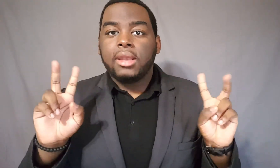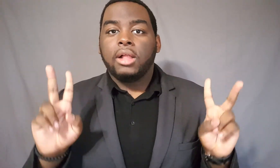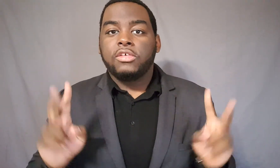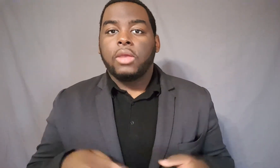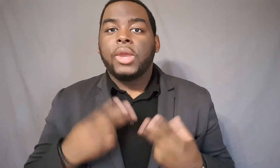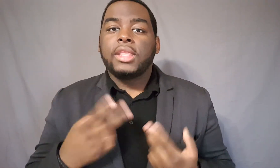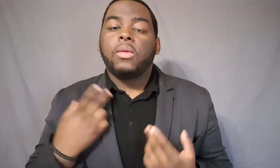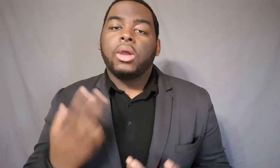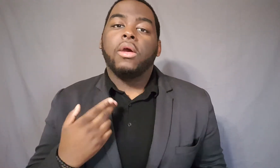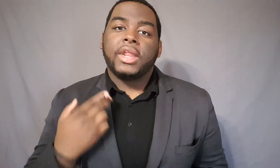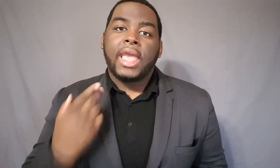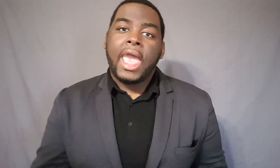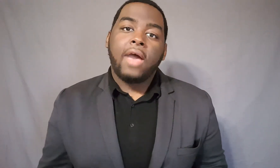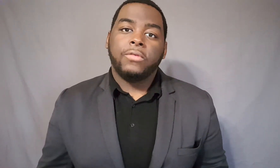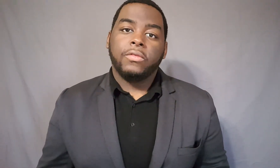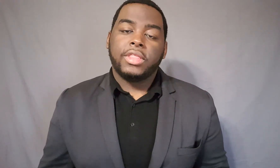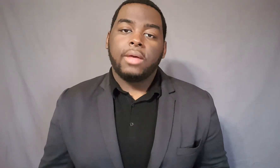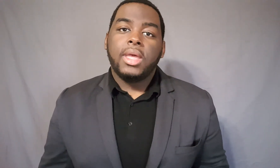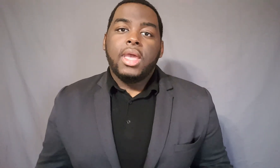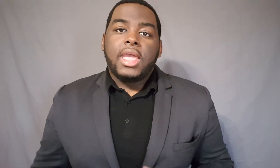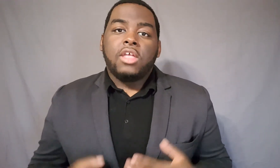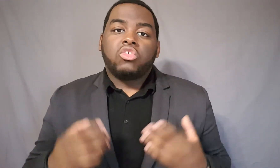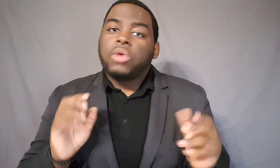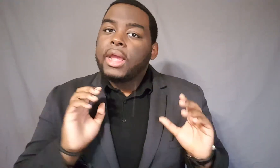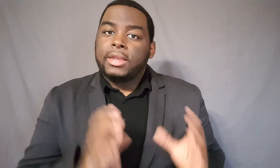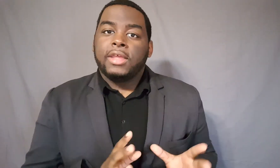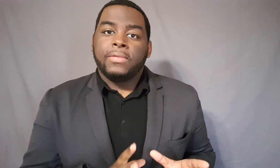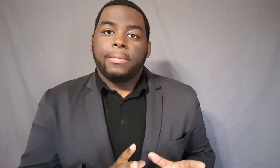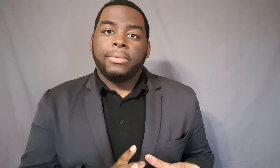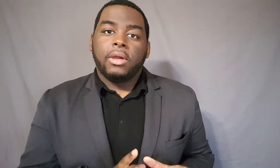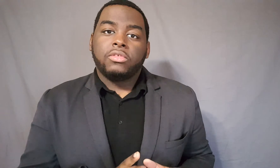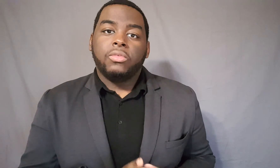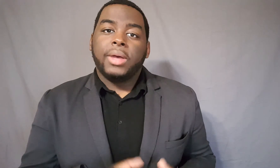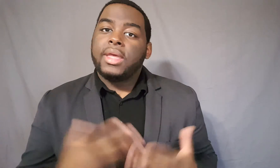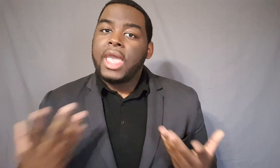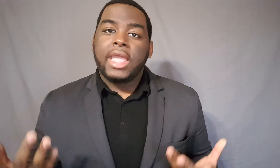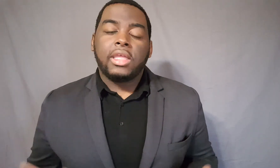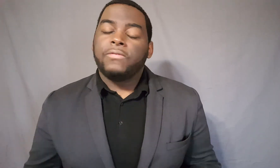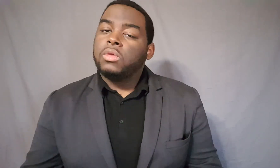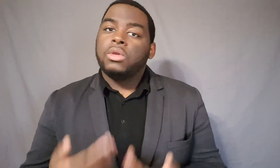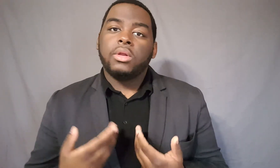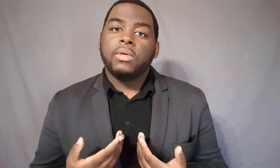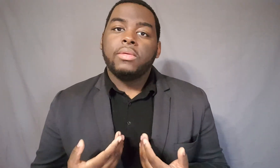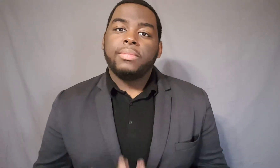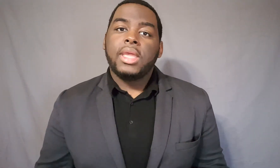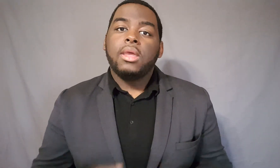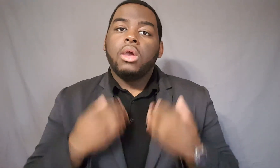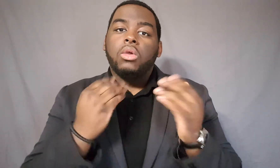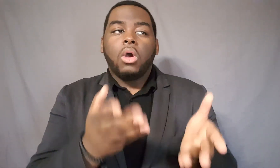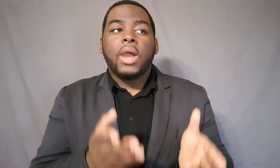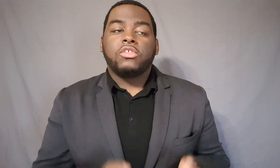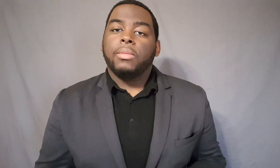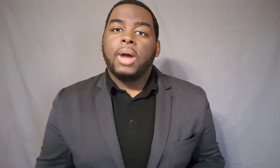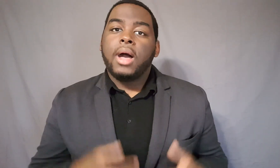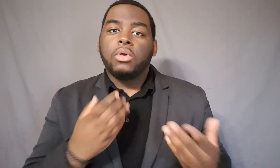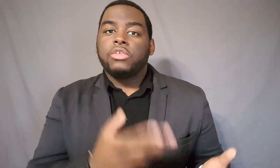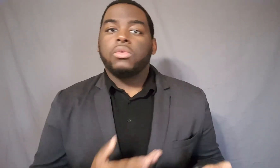knowledge that we think we already have over them and try a different approach. But hey, if you don't agree with me, go ask your mom, go ask your